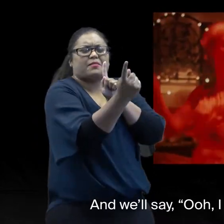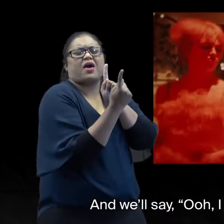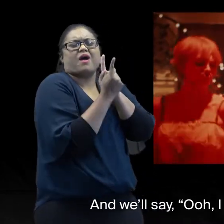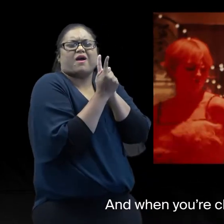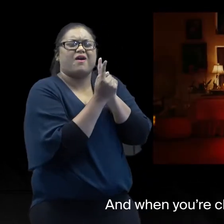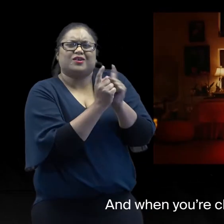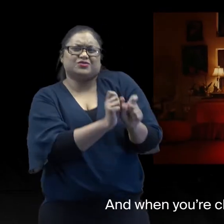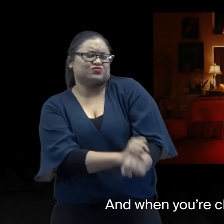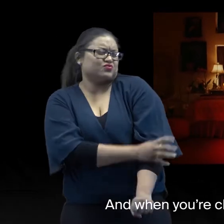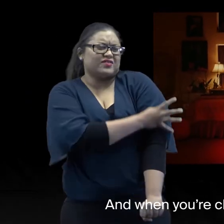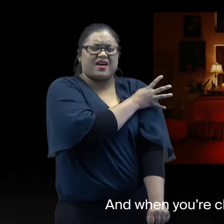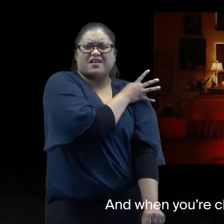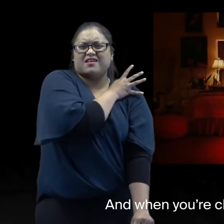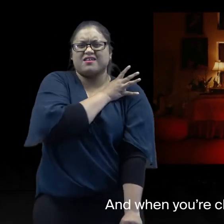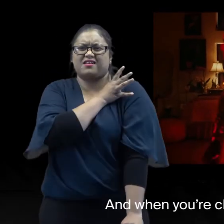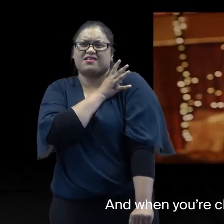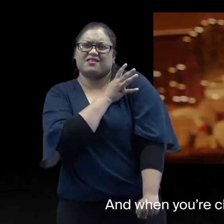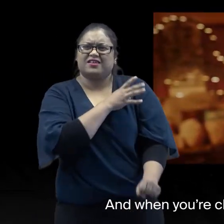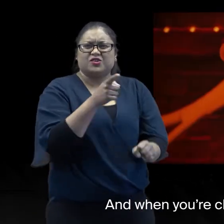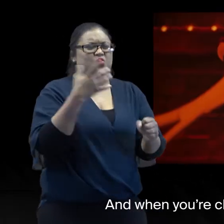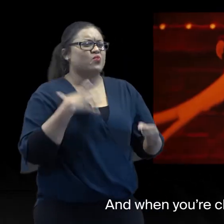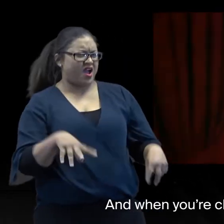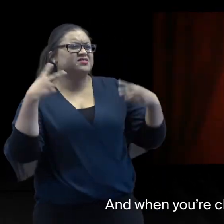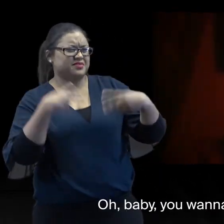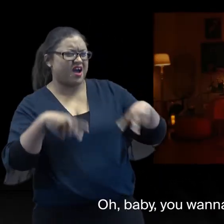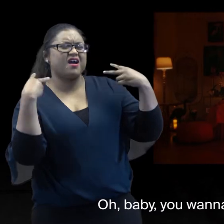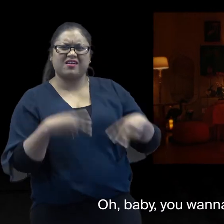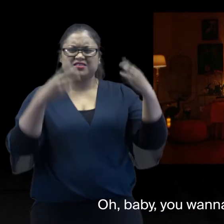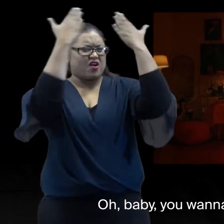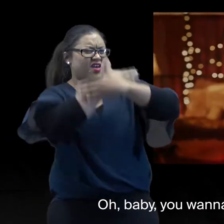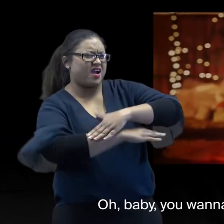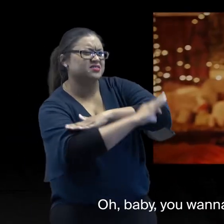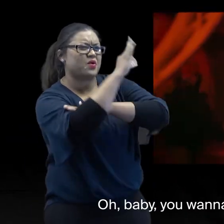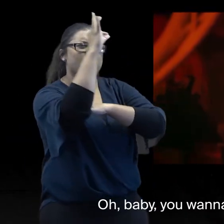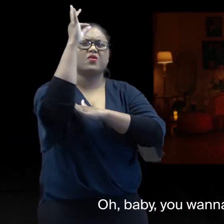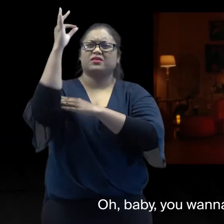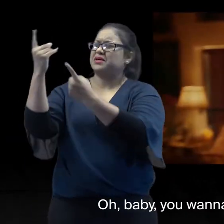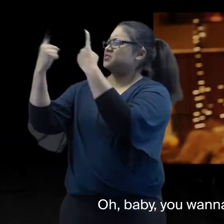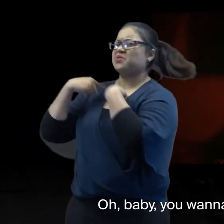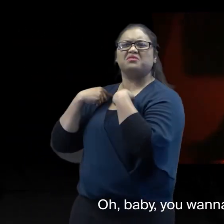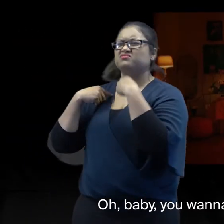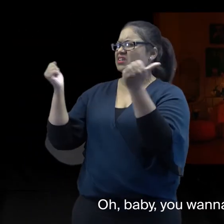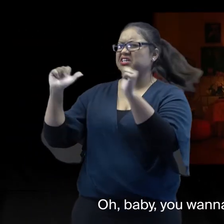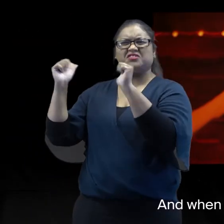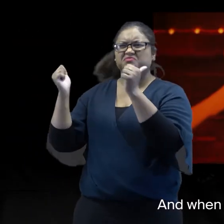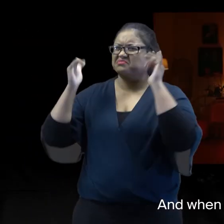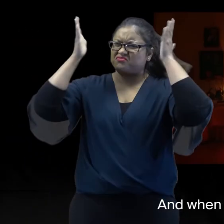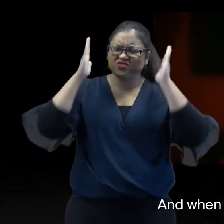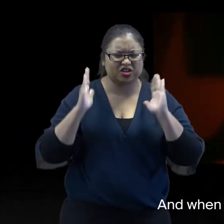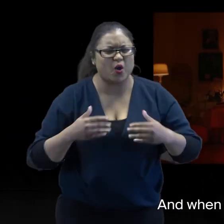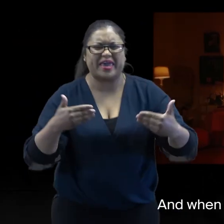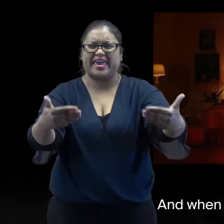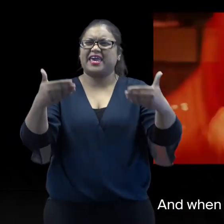do it like that And when you're close up, give me the shivers Oh, baby, you wanna dance till the sunlight cracks